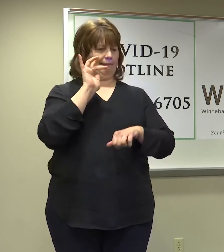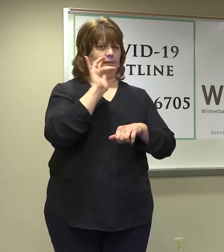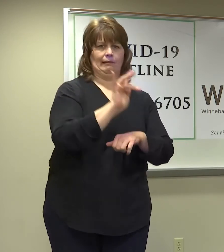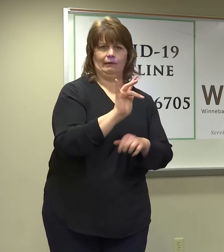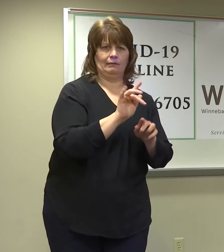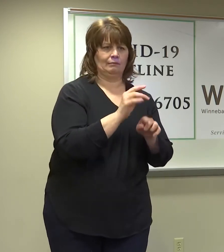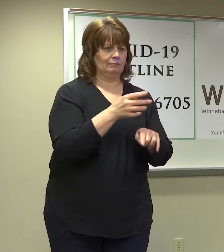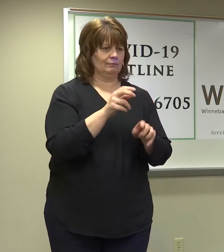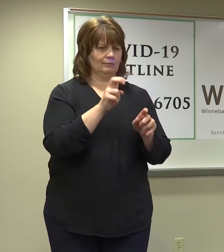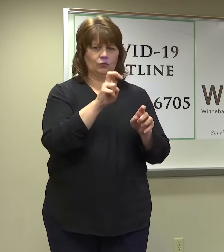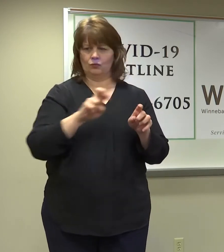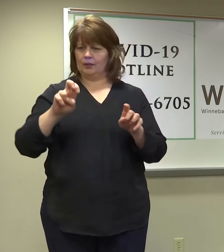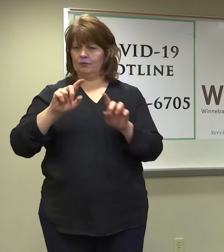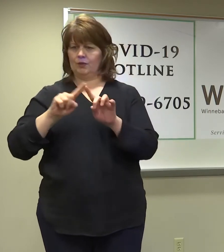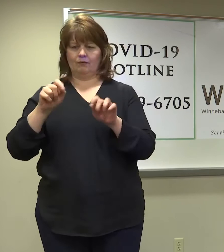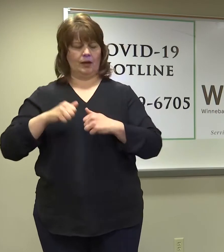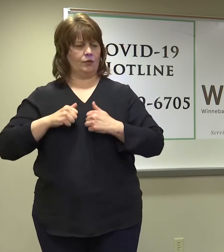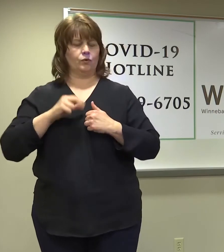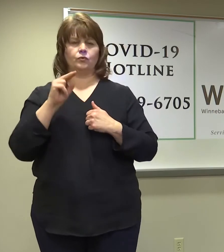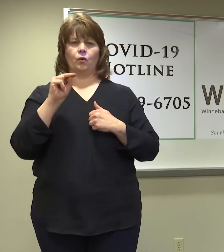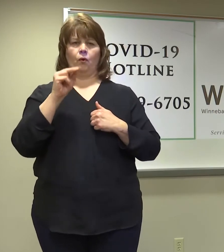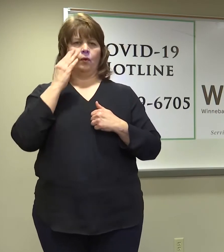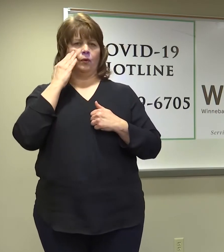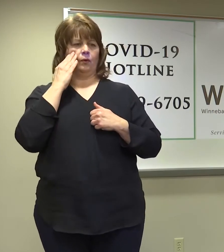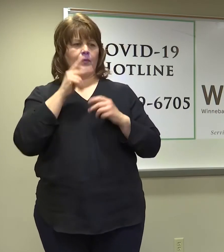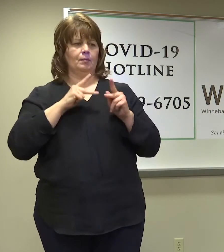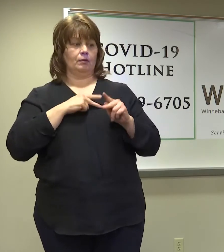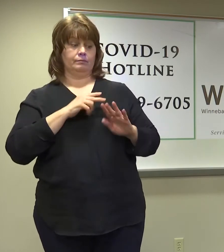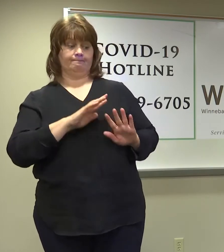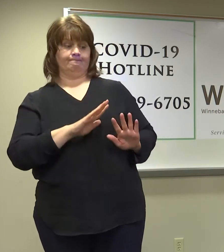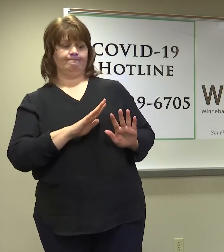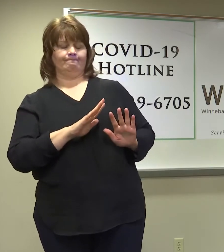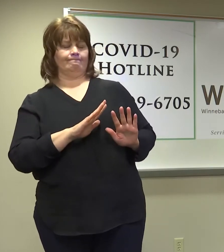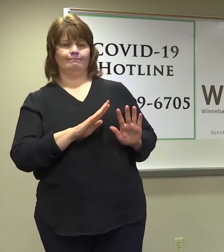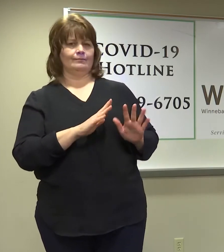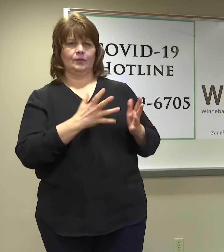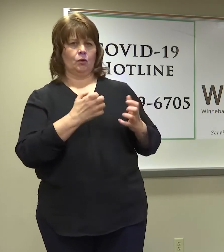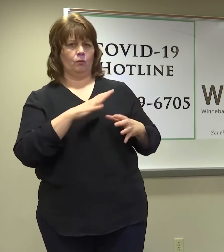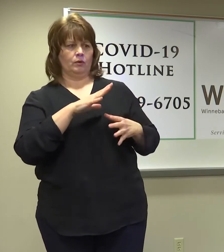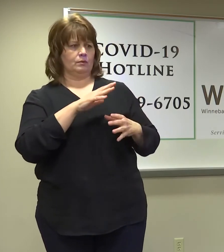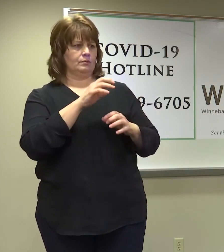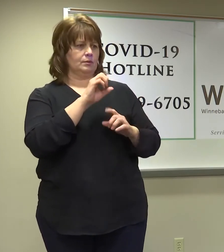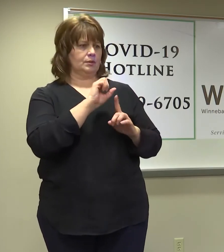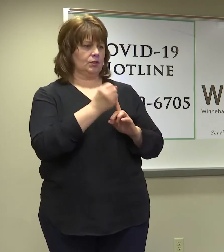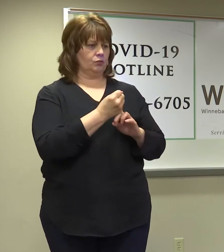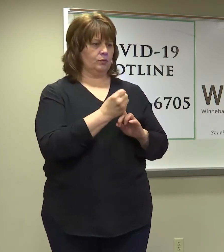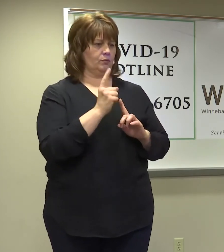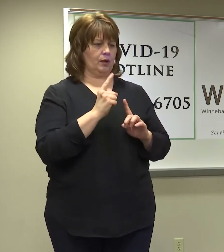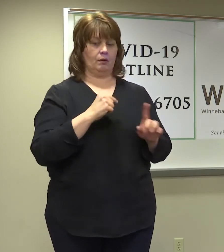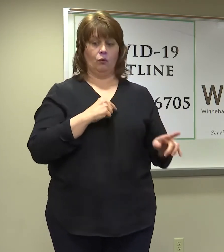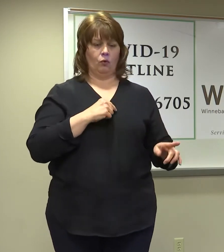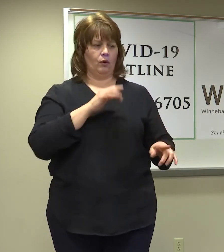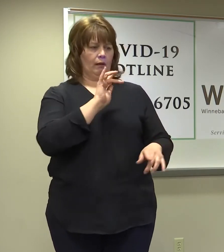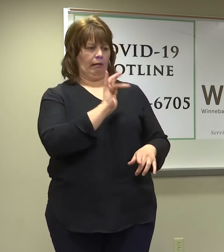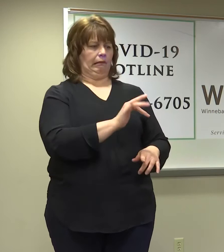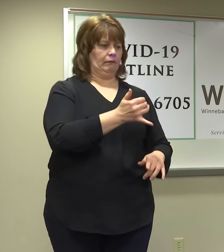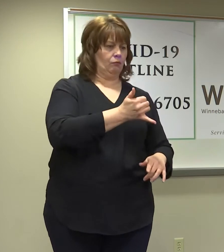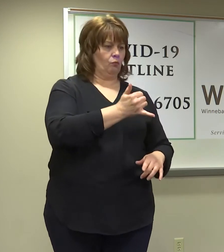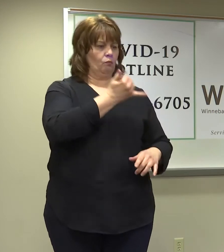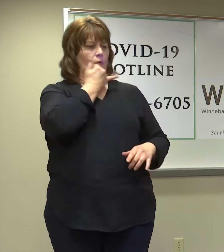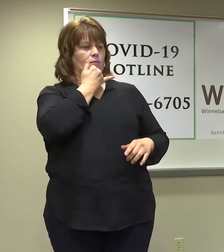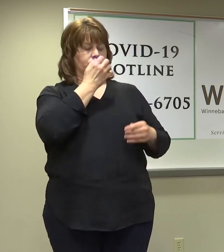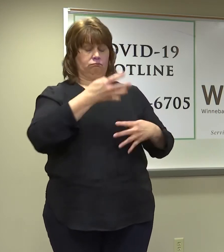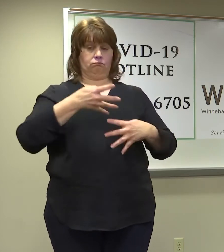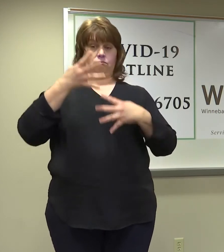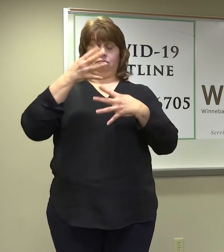it because, again, we understand the public is very weary of that and does not want to get into a situation where they inadvertently click on a site that is